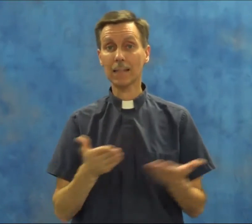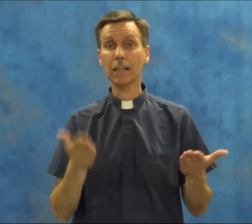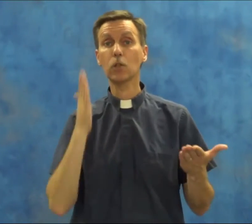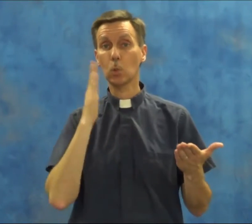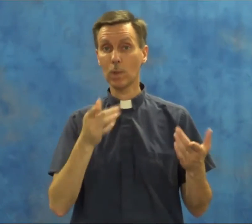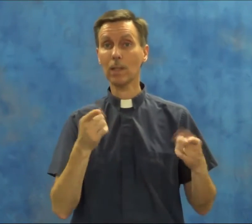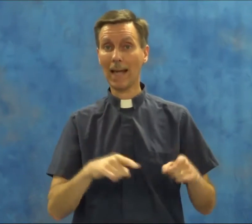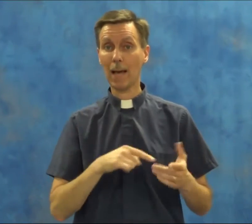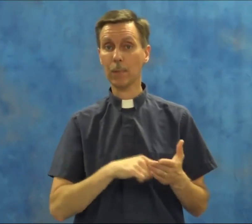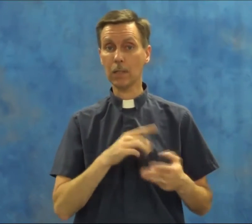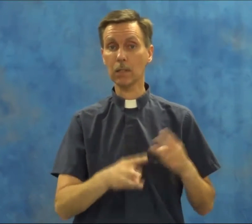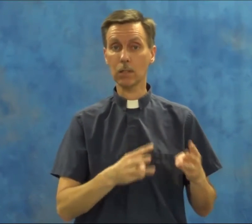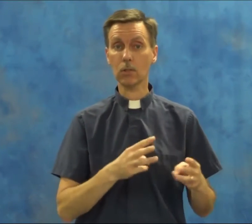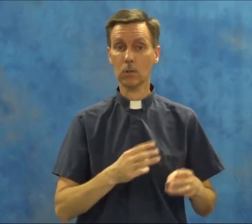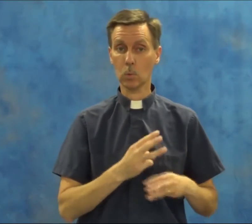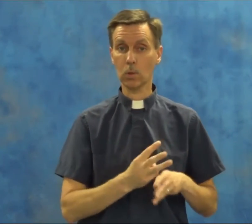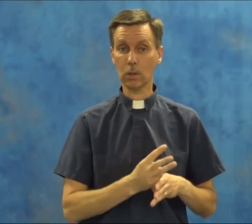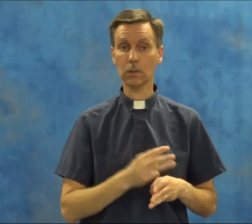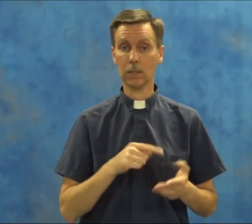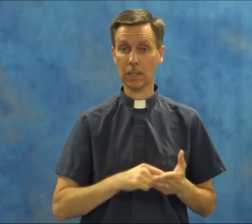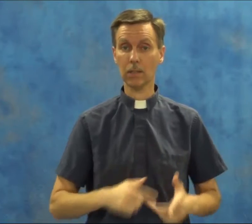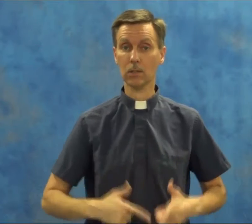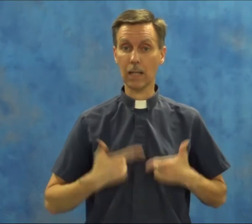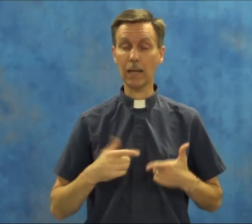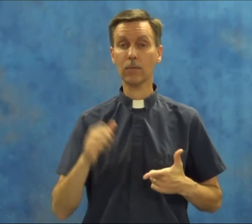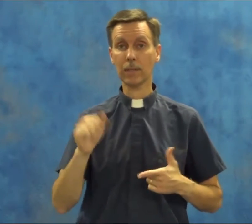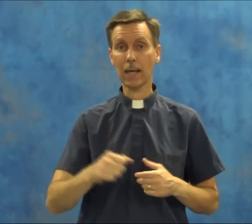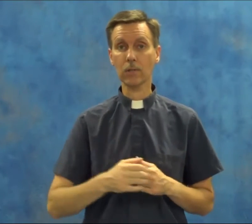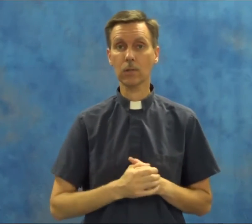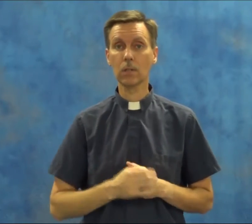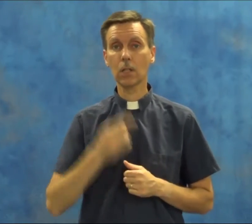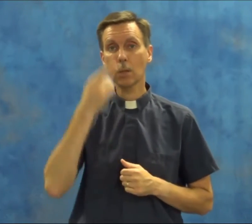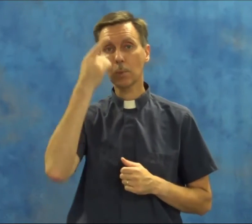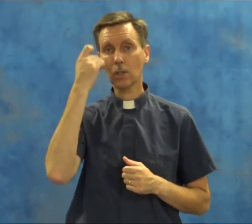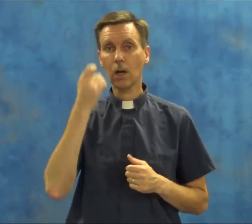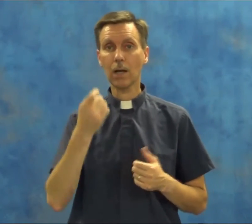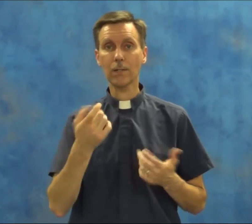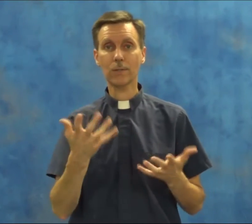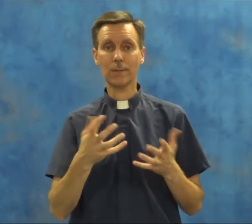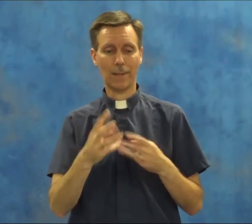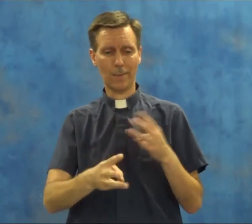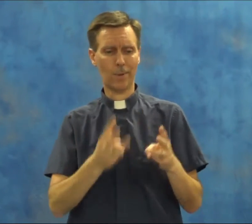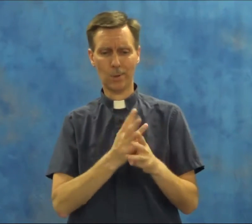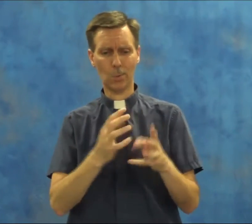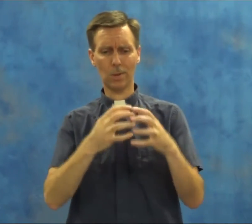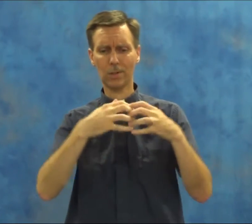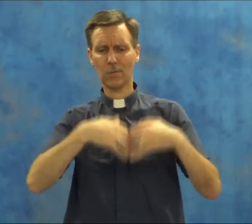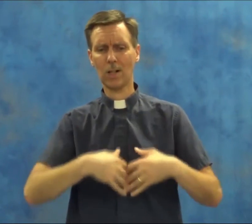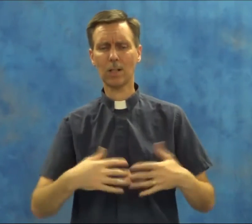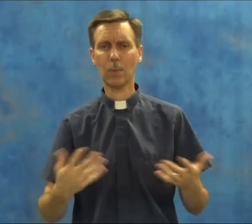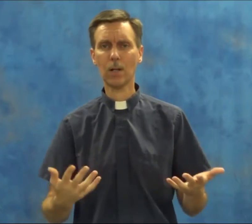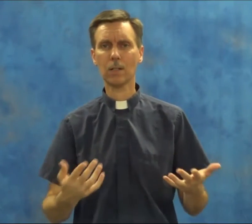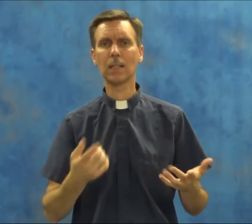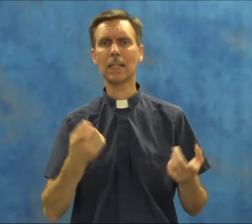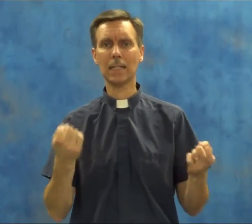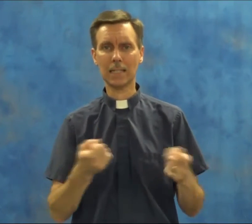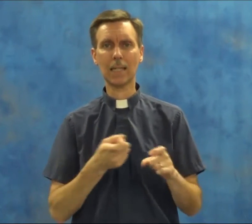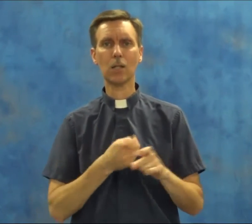things will happen in this world, in this life, yes. Because the world has fallen apart. Sin